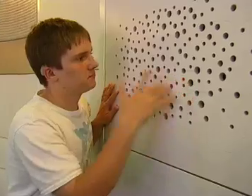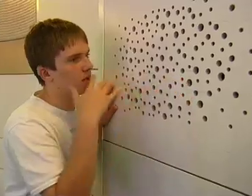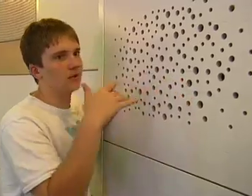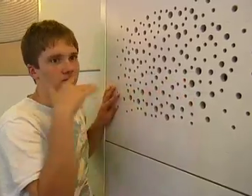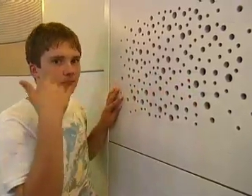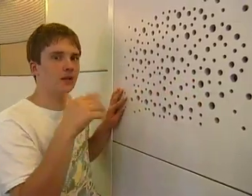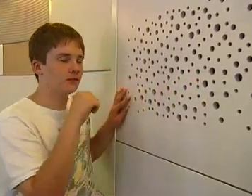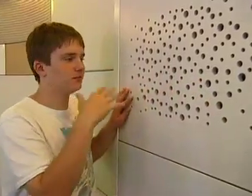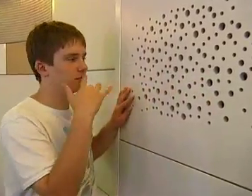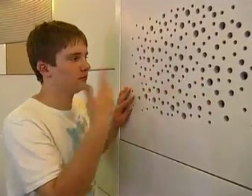Smells nice.